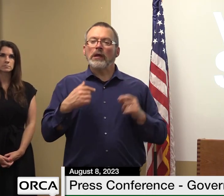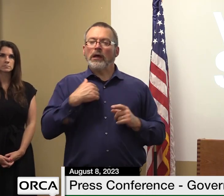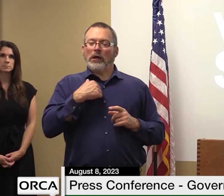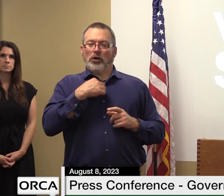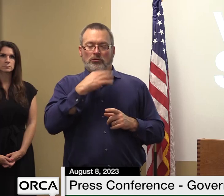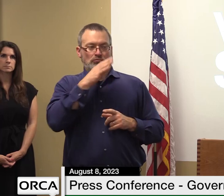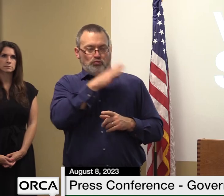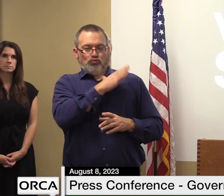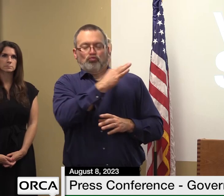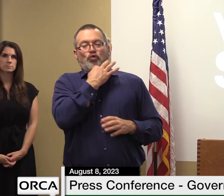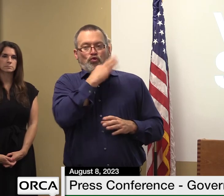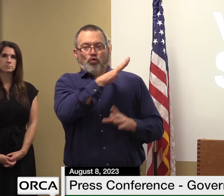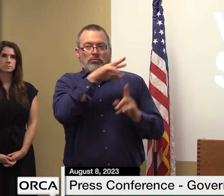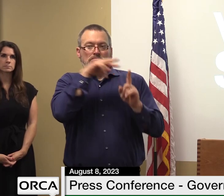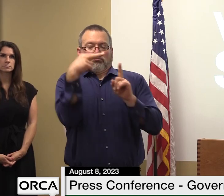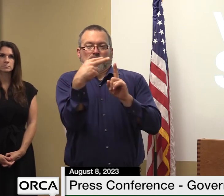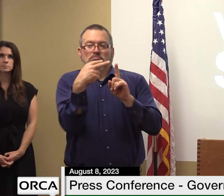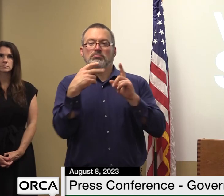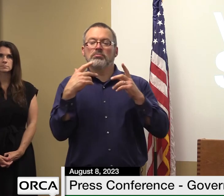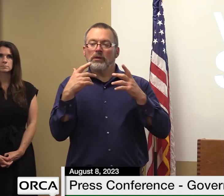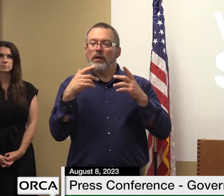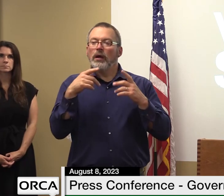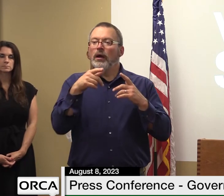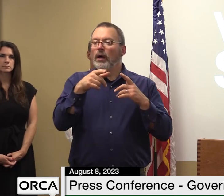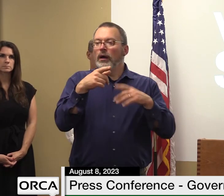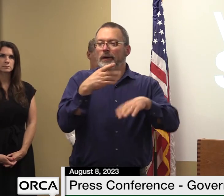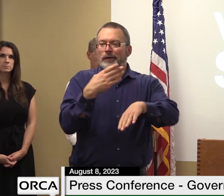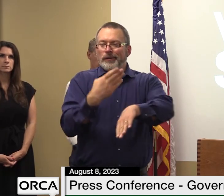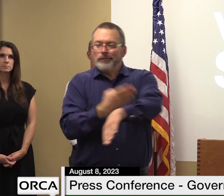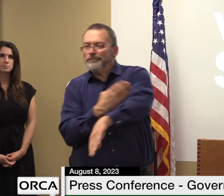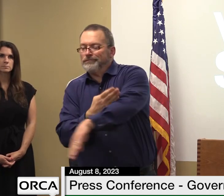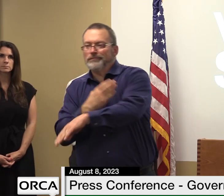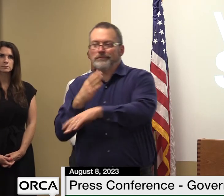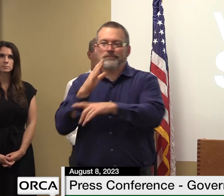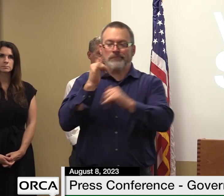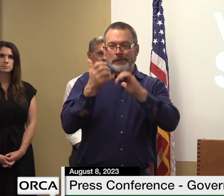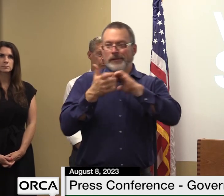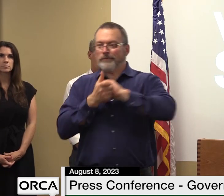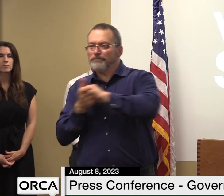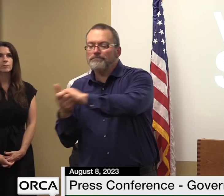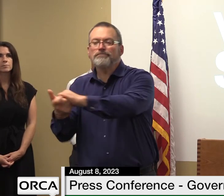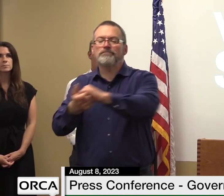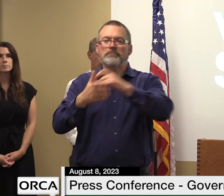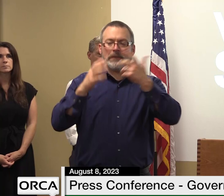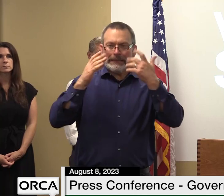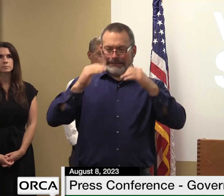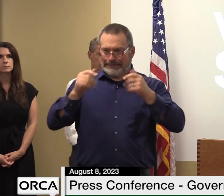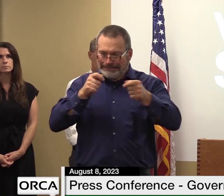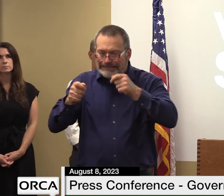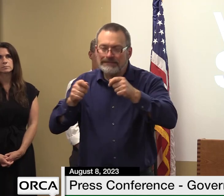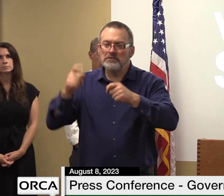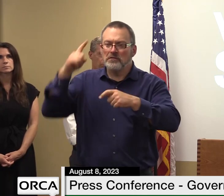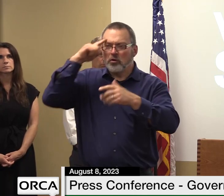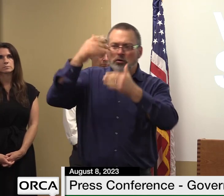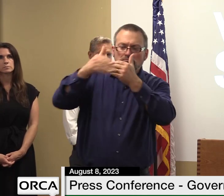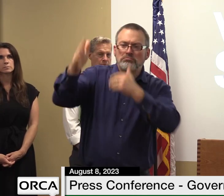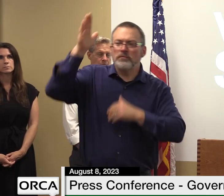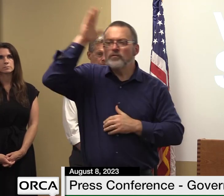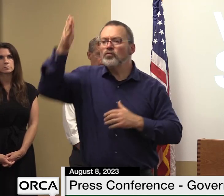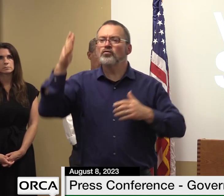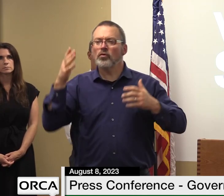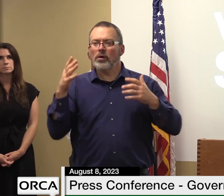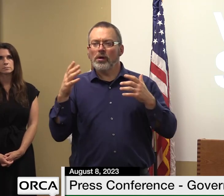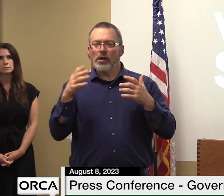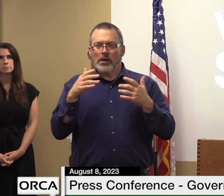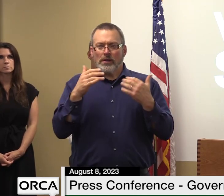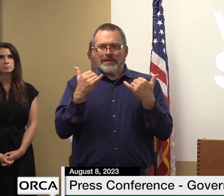and individual municipalities in terms of the mitigation and rebuilding conversation just how much power will municipalities have to come to